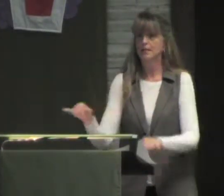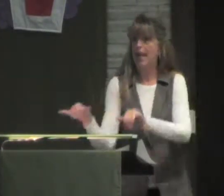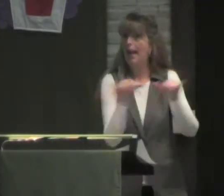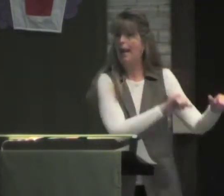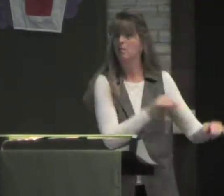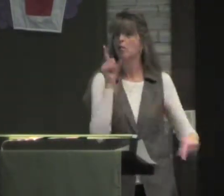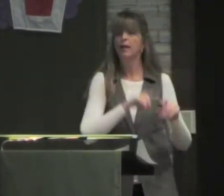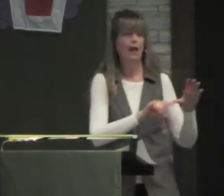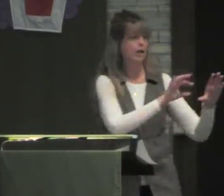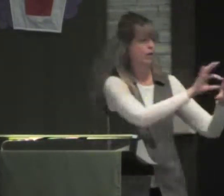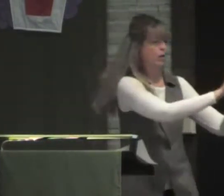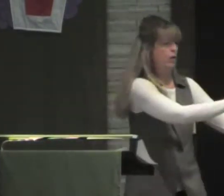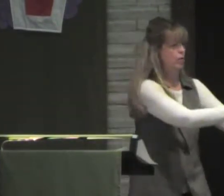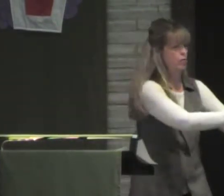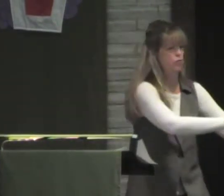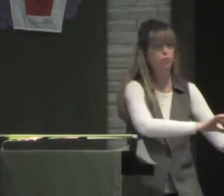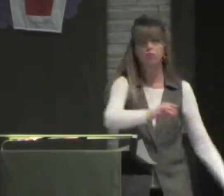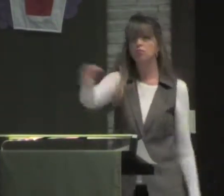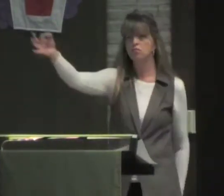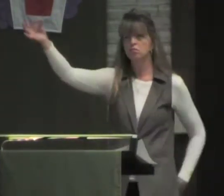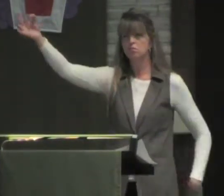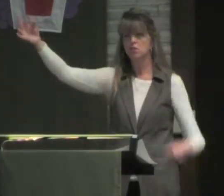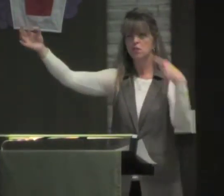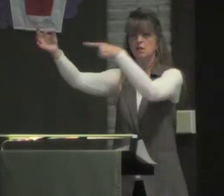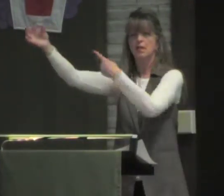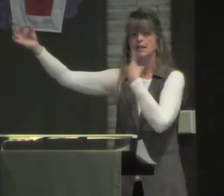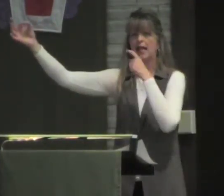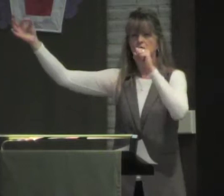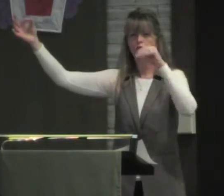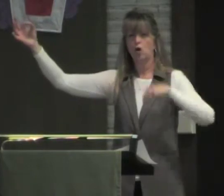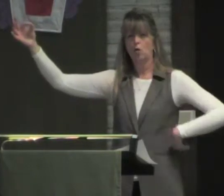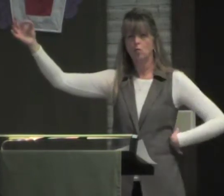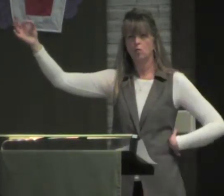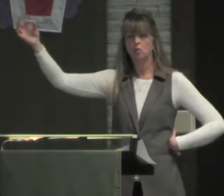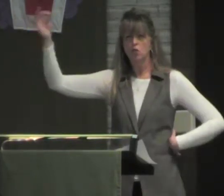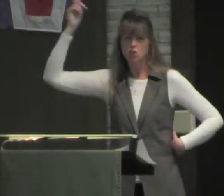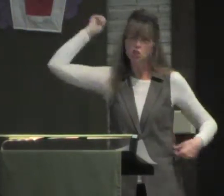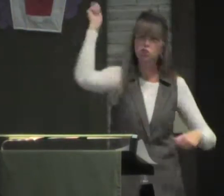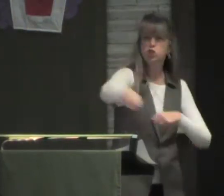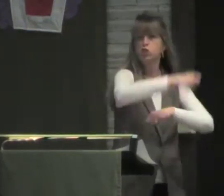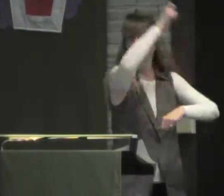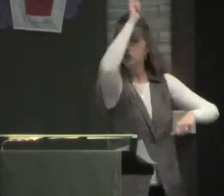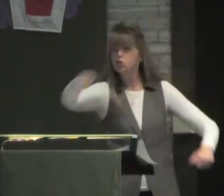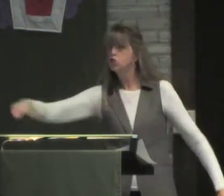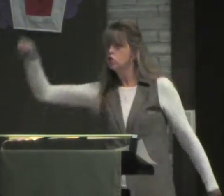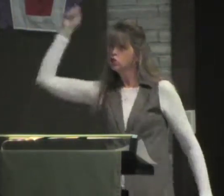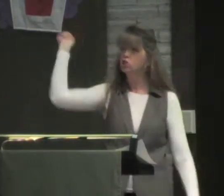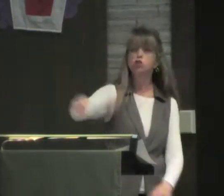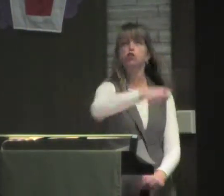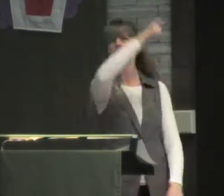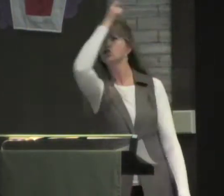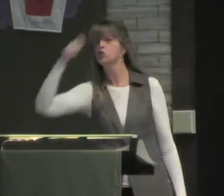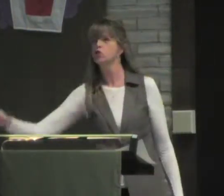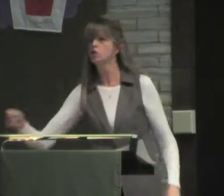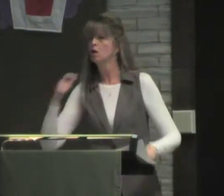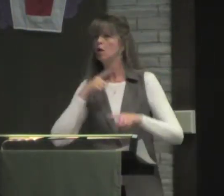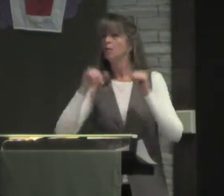everything that's in the Bible. I want that person to never get a haircut again